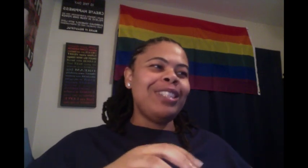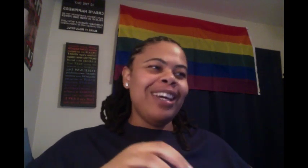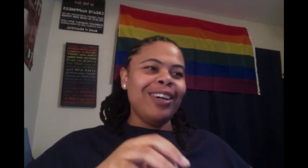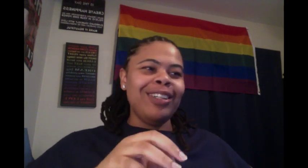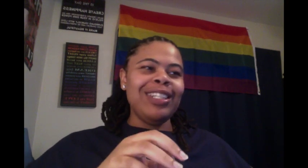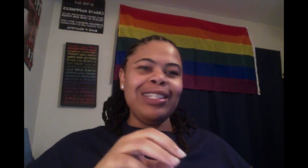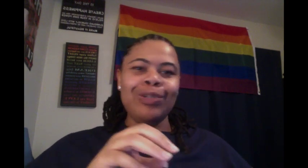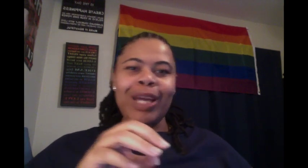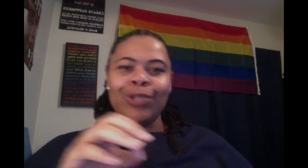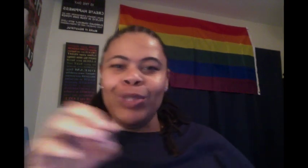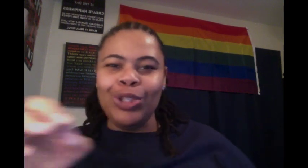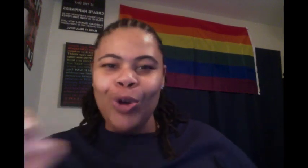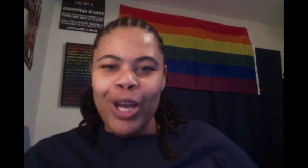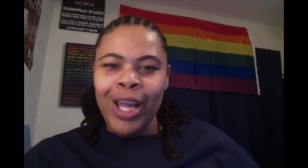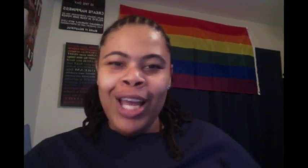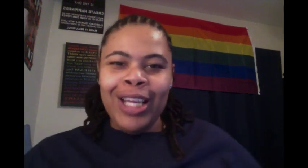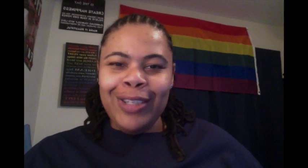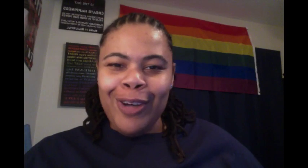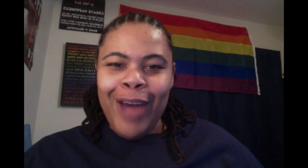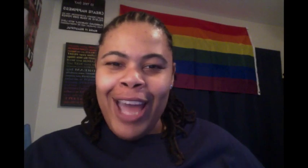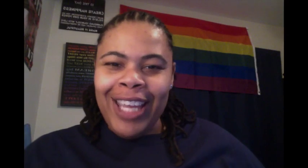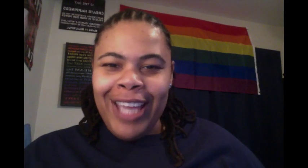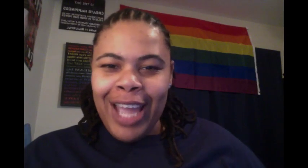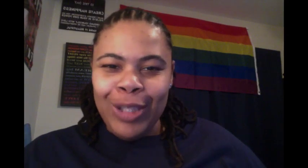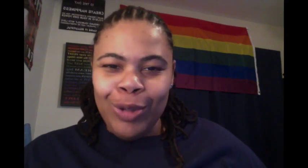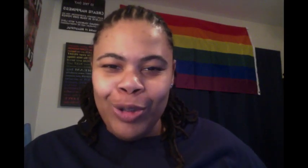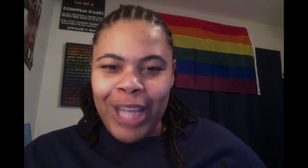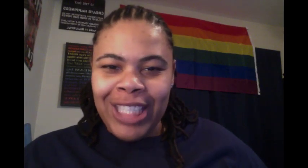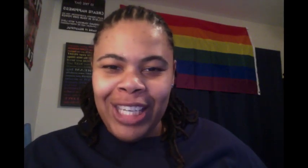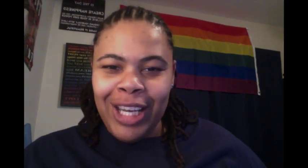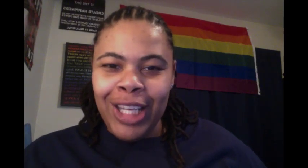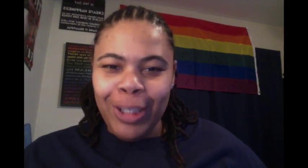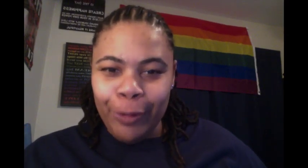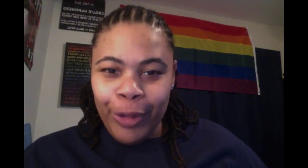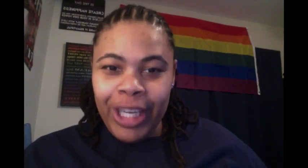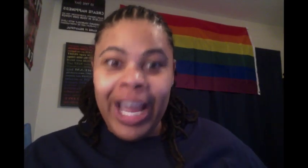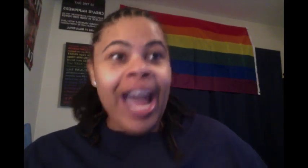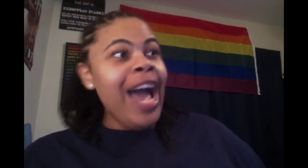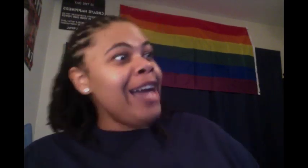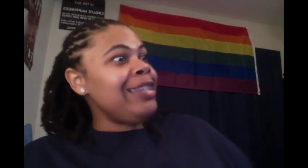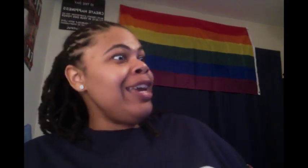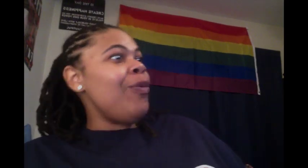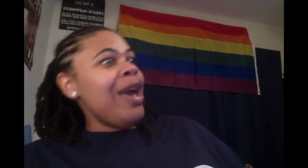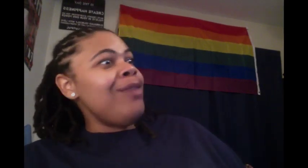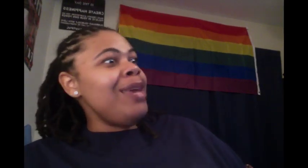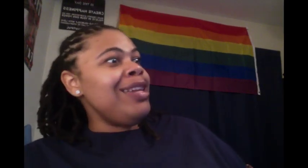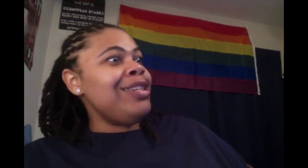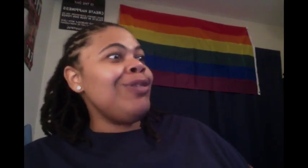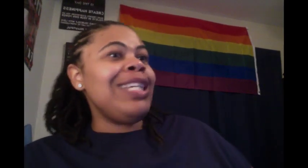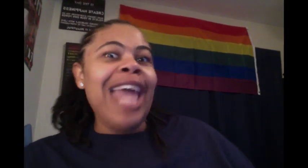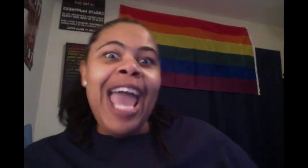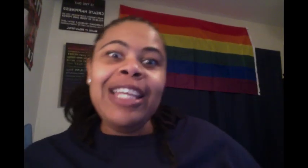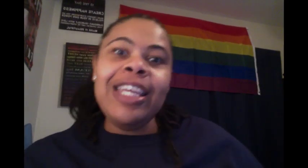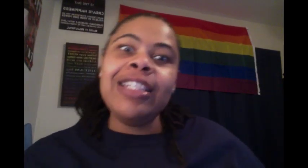that, um, little situation with your daughter and you know how it came to a tragic end, her little friend. I said, wait a minute. So the daddy is